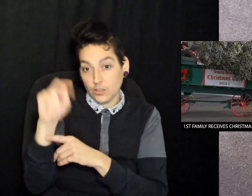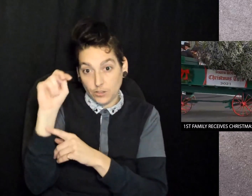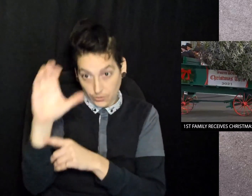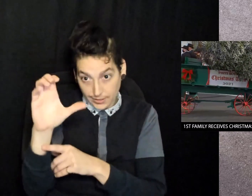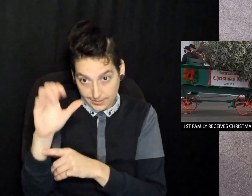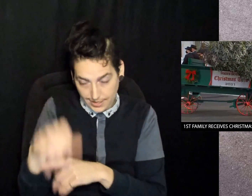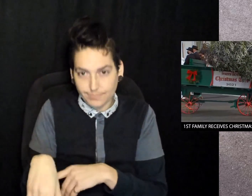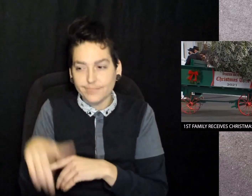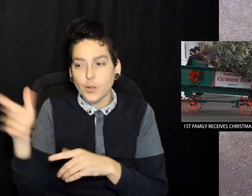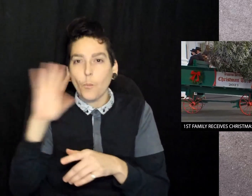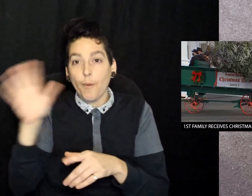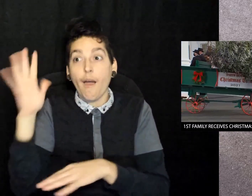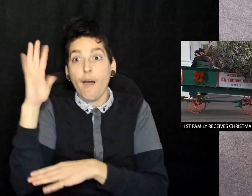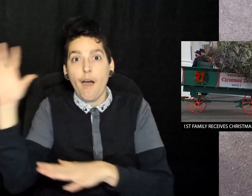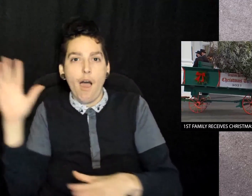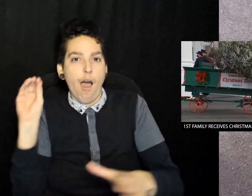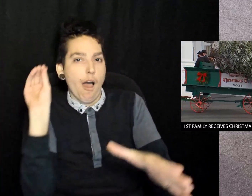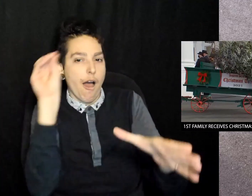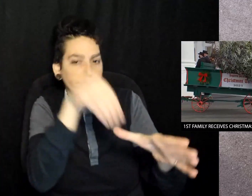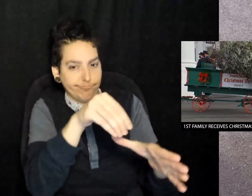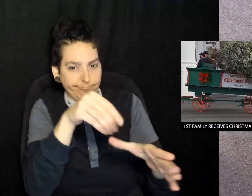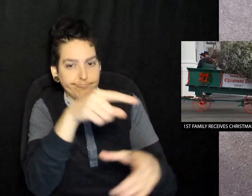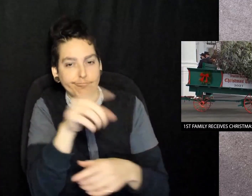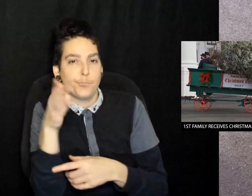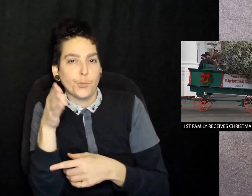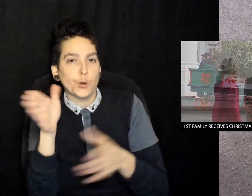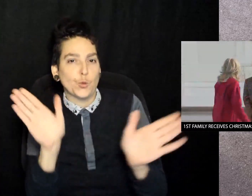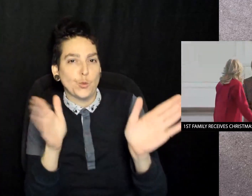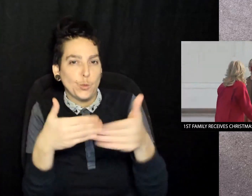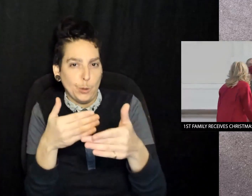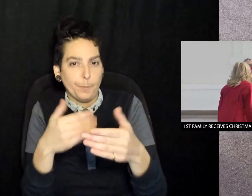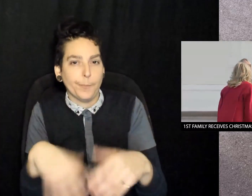It will be placed in the Blue Room of the White House.